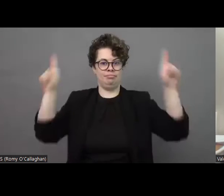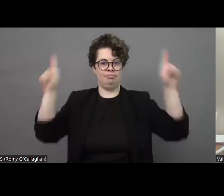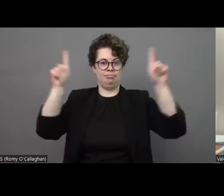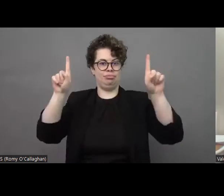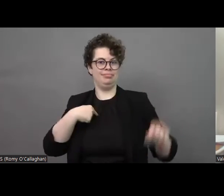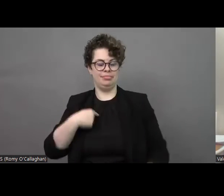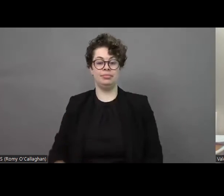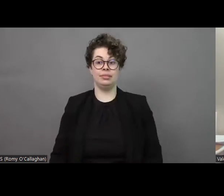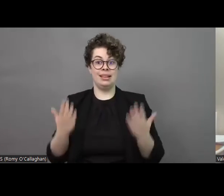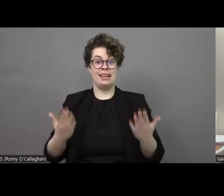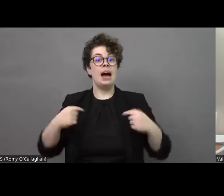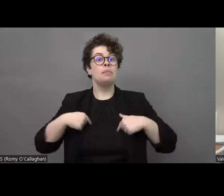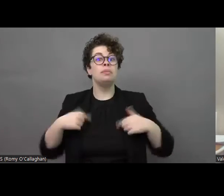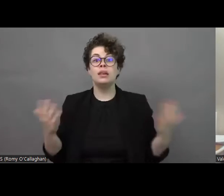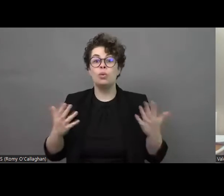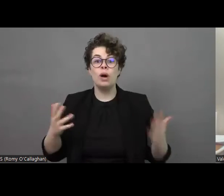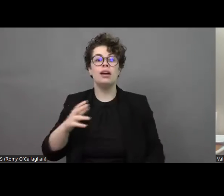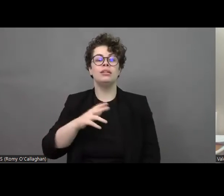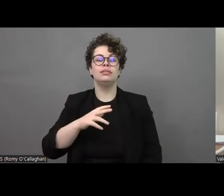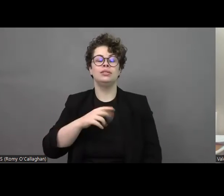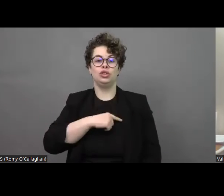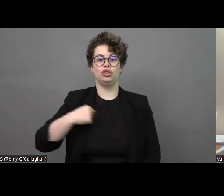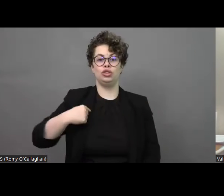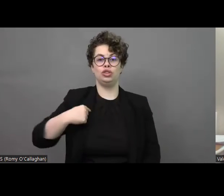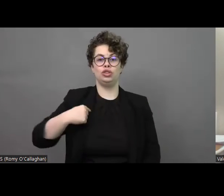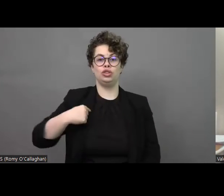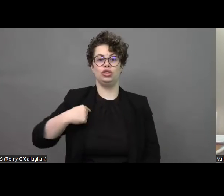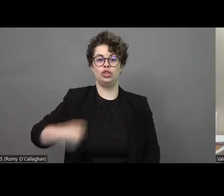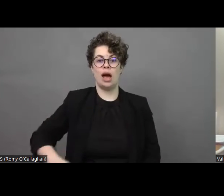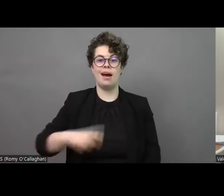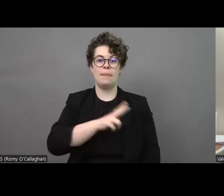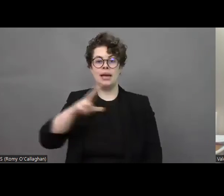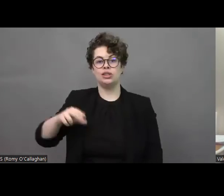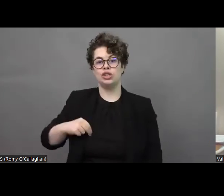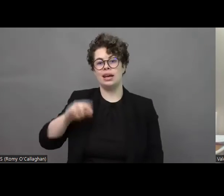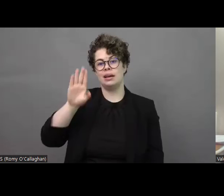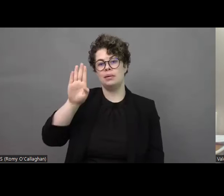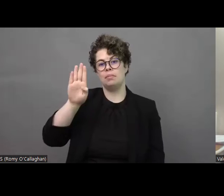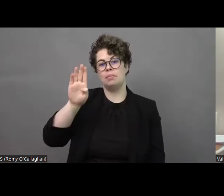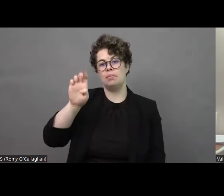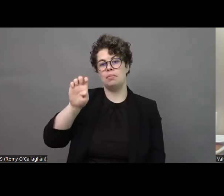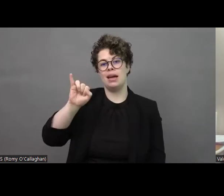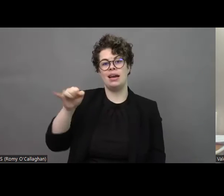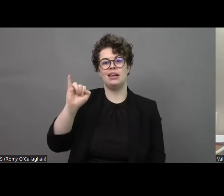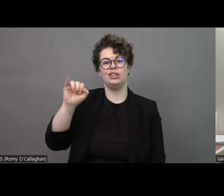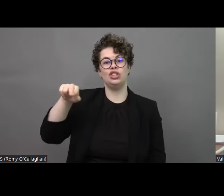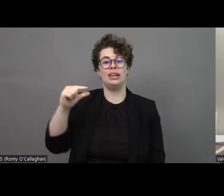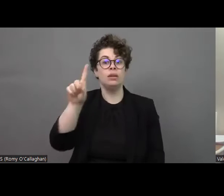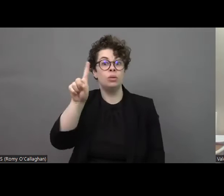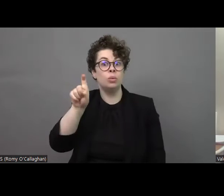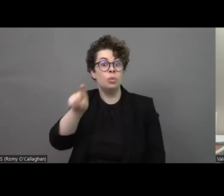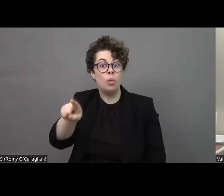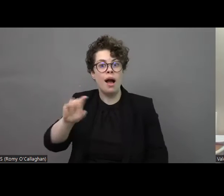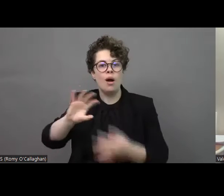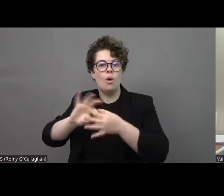physically in Beijing in China at the Paralympic Games and this is a cynical